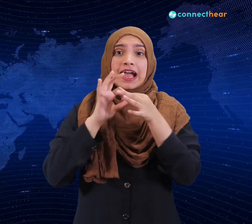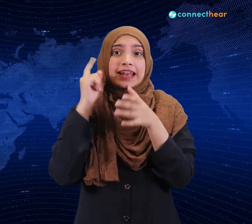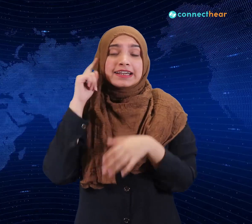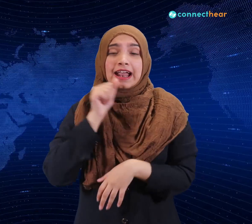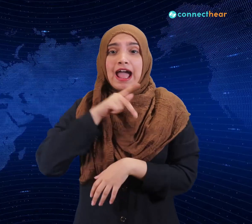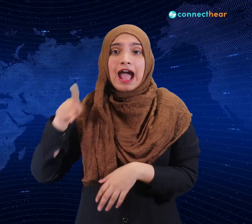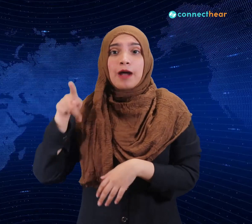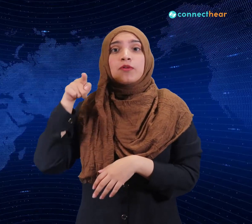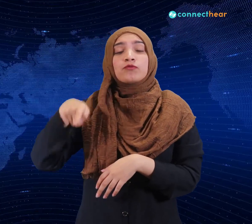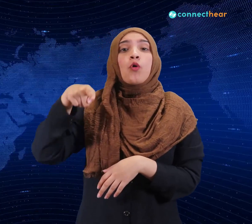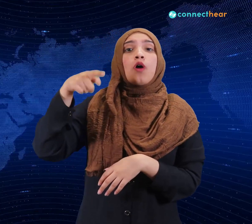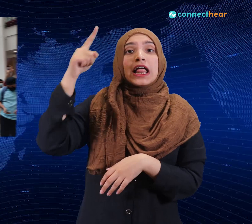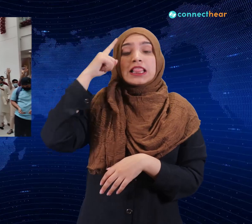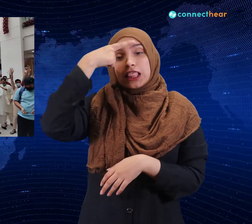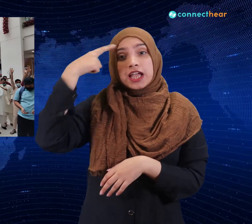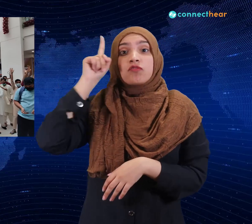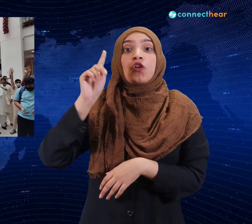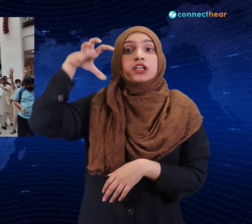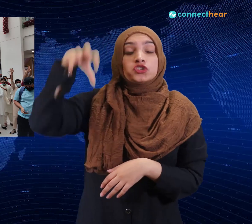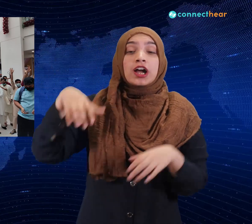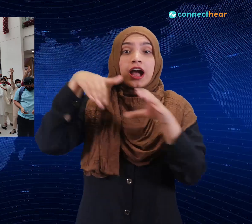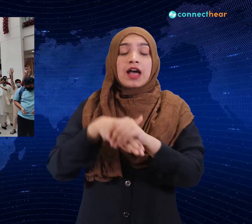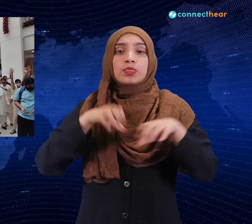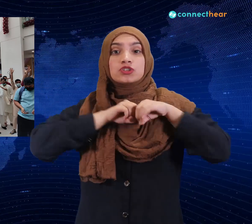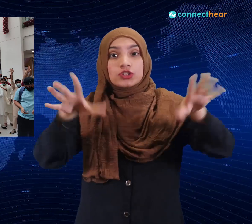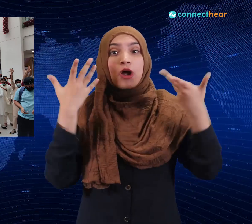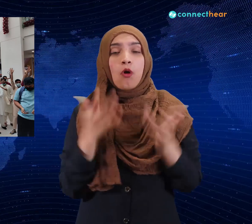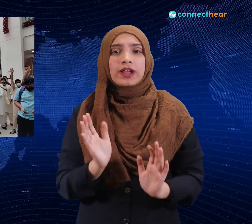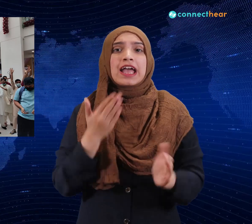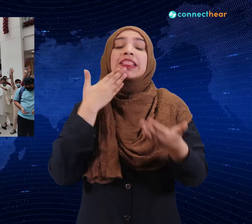grand event at LuckyOne. So thank you to everyone who was a part of that event.